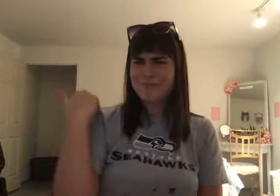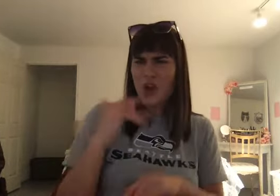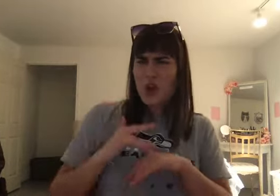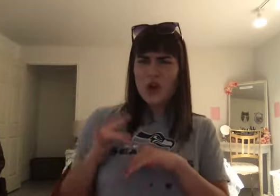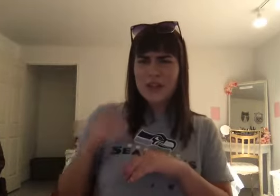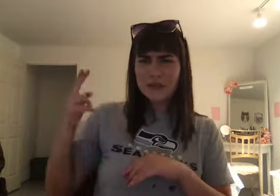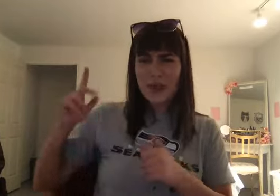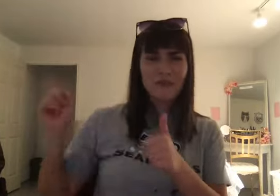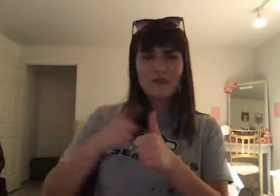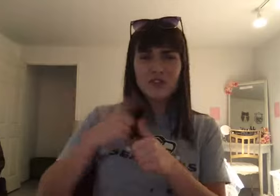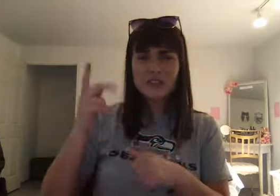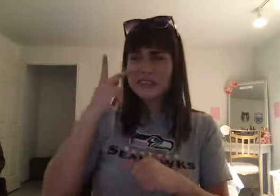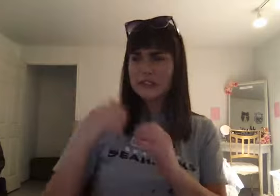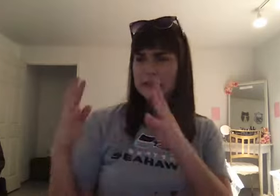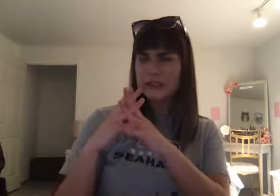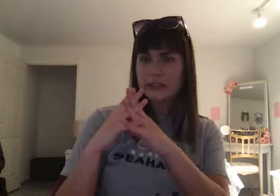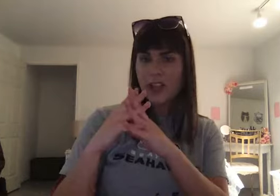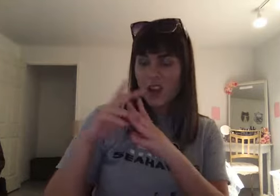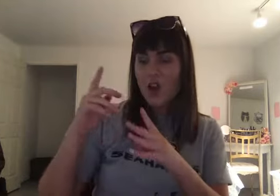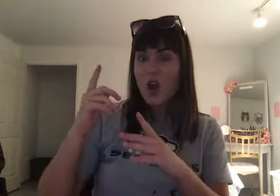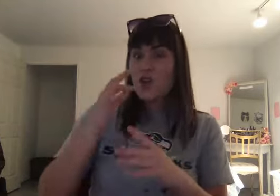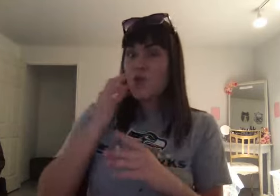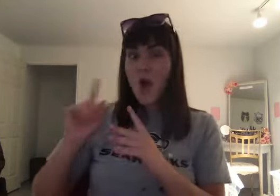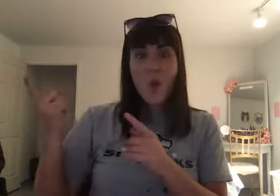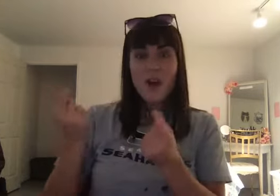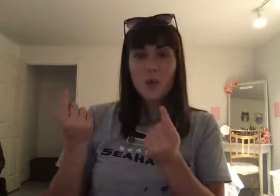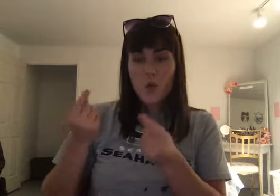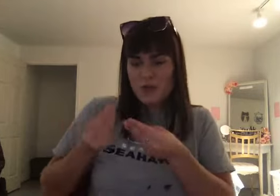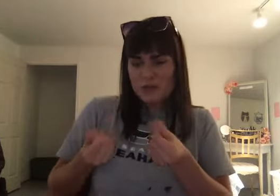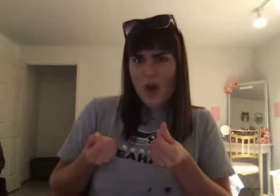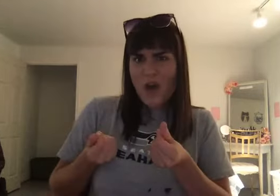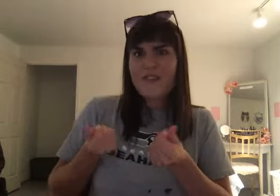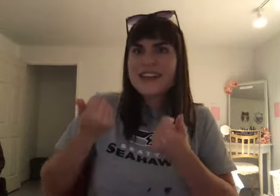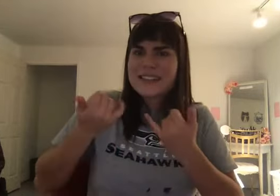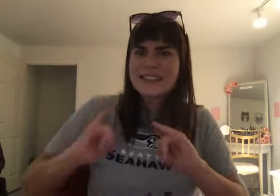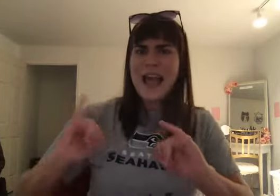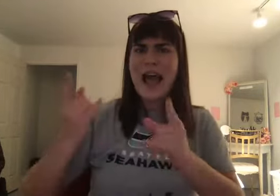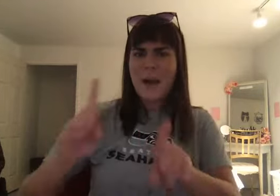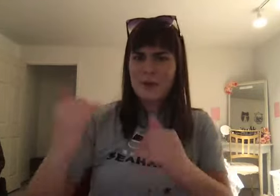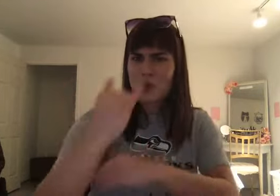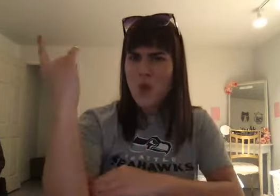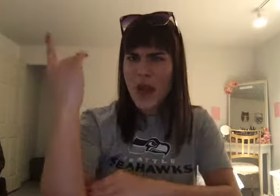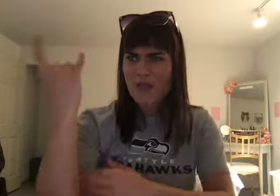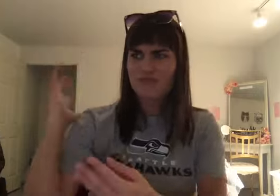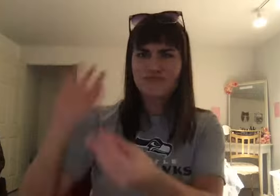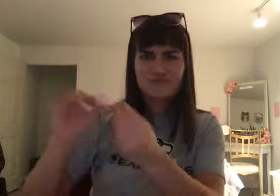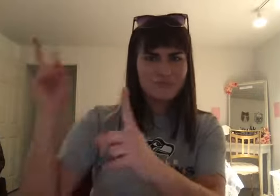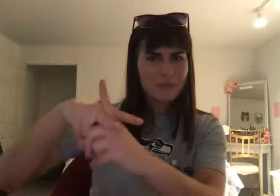see civilizations. And this trend that we're about to see happens often, even today. Where a warrior, a general, a